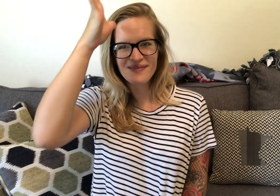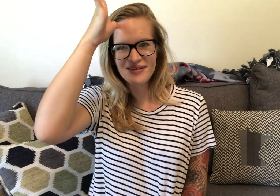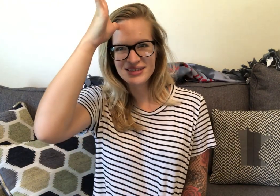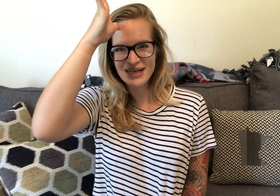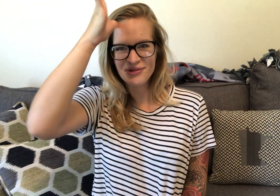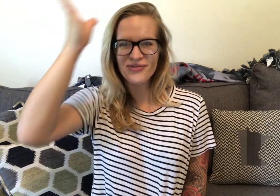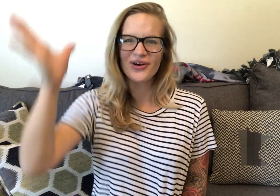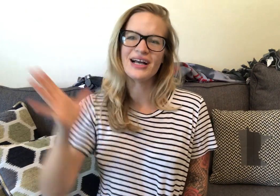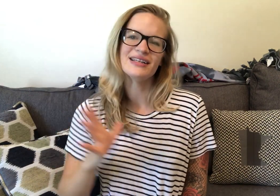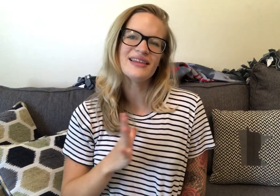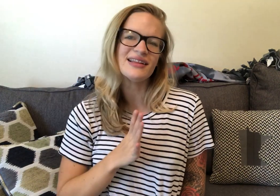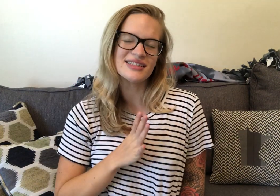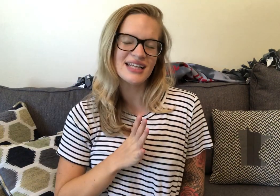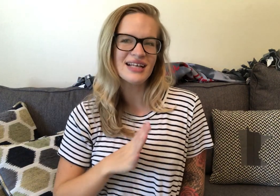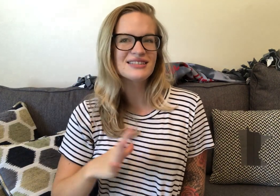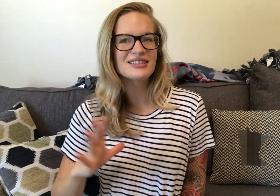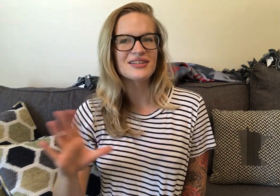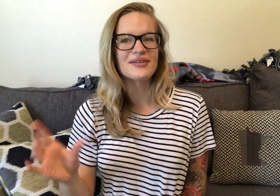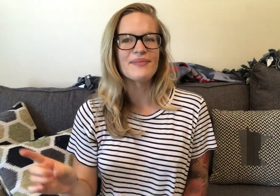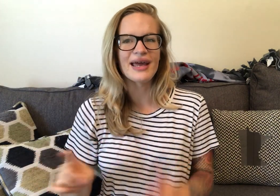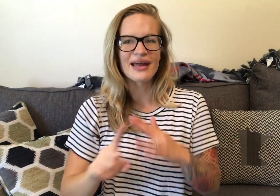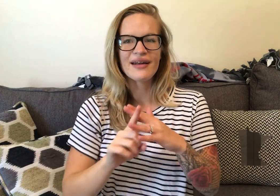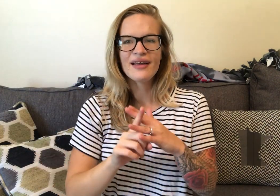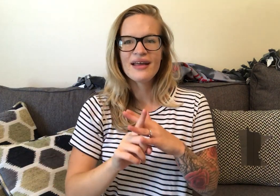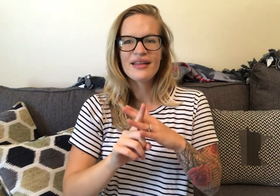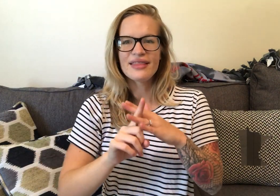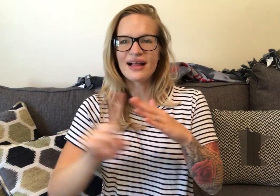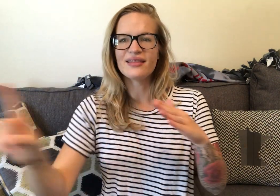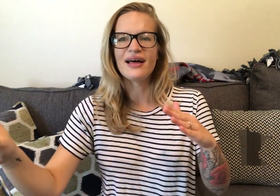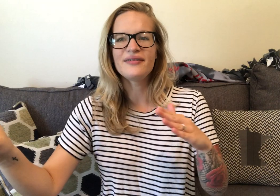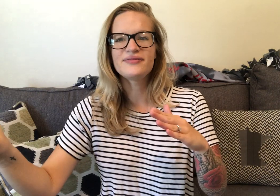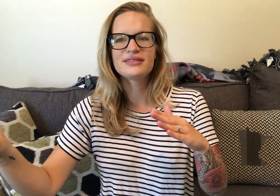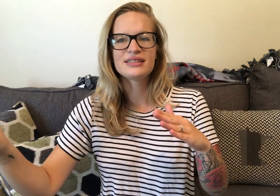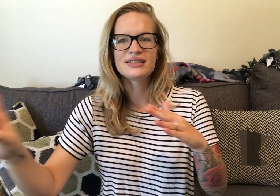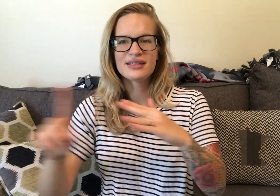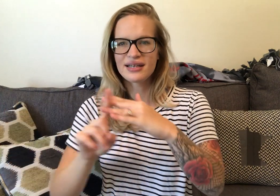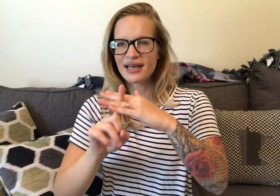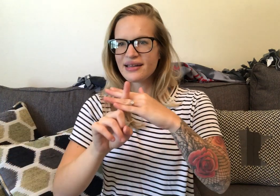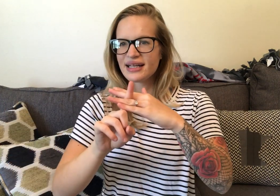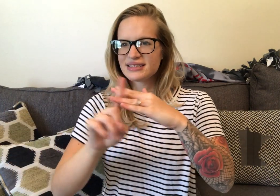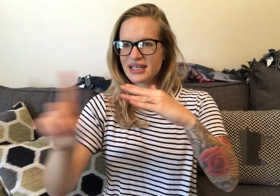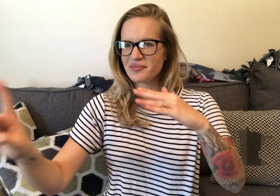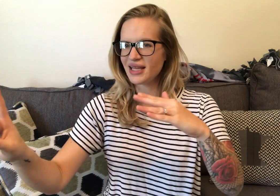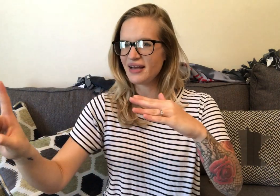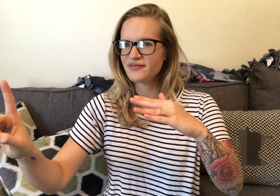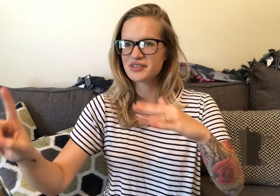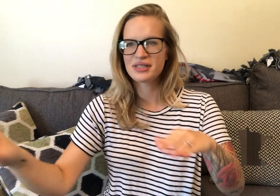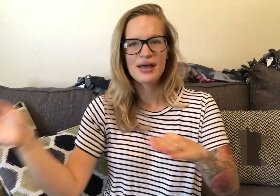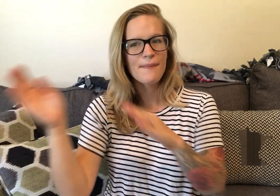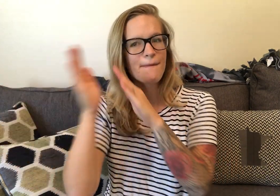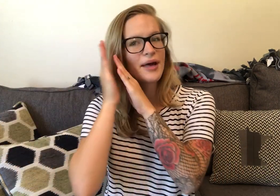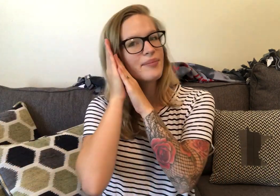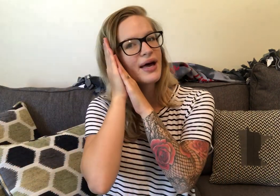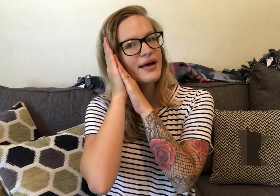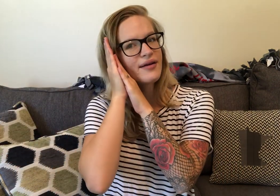Tap your forehead. Then the chest. The man. That left. Again. That same left. My bed.